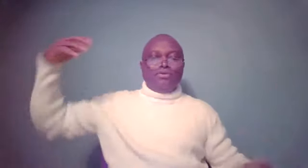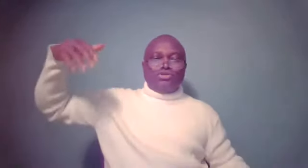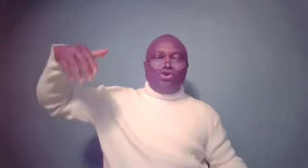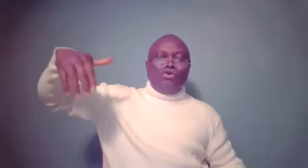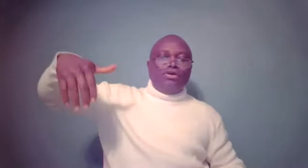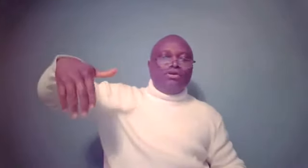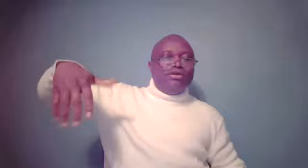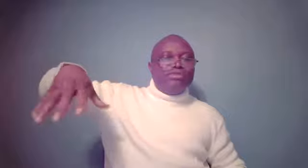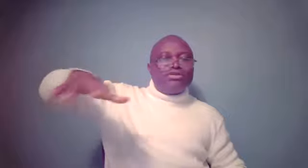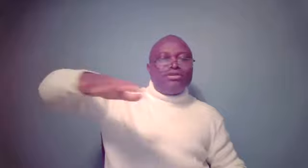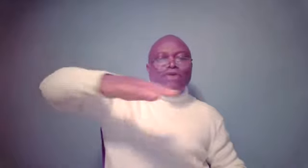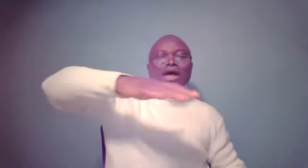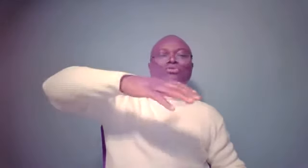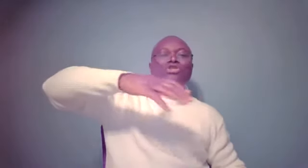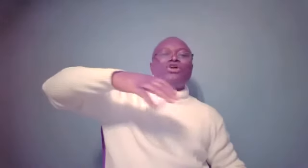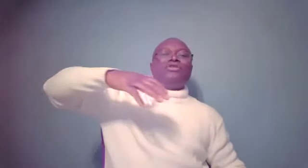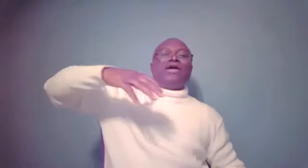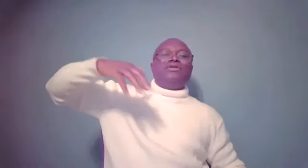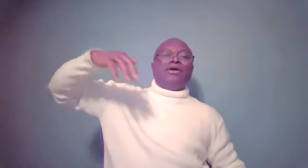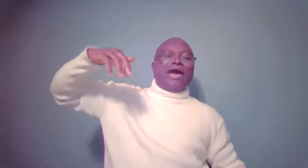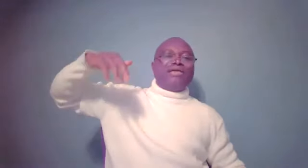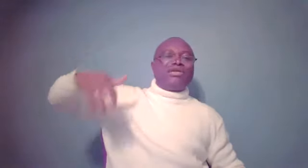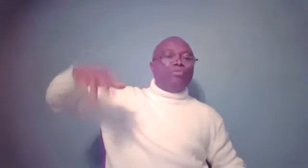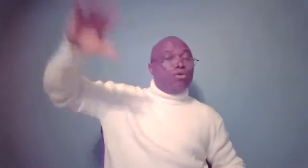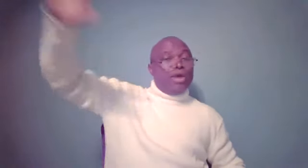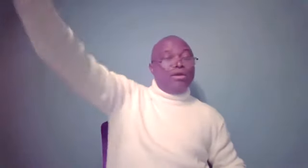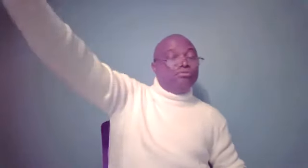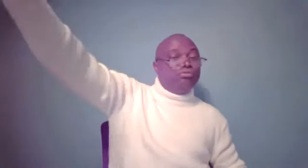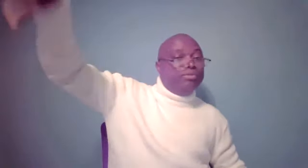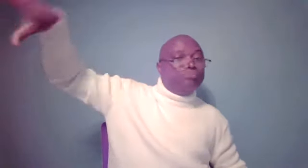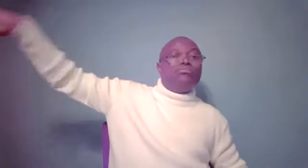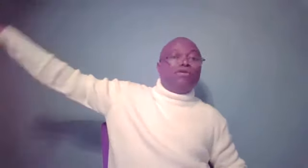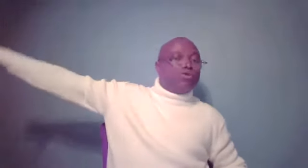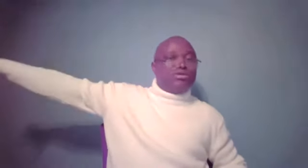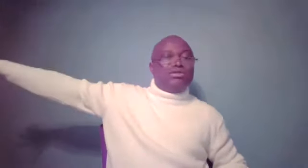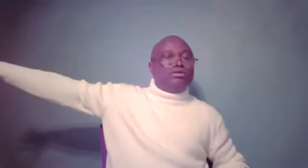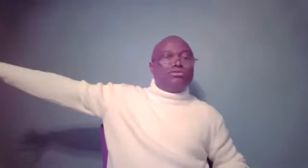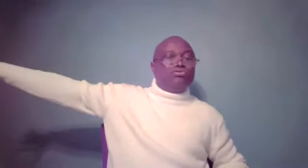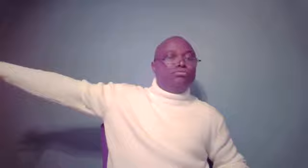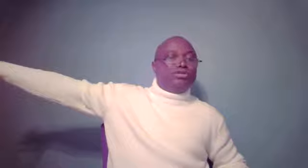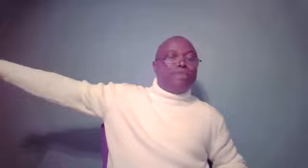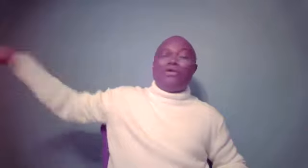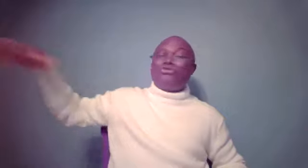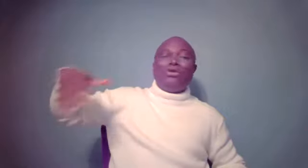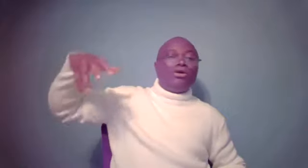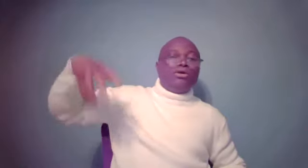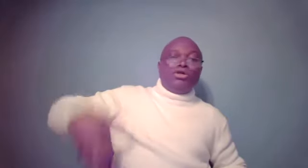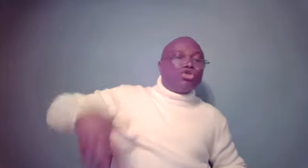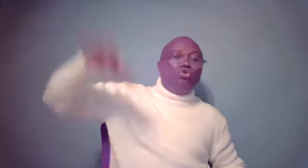So the scenario had to be such that Isaac would be away, of course, he's in his room, his chambers. Esau would